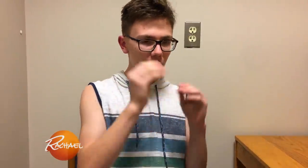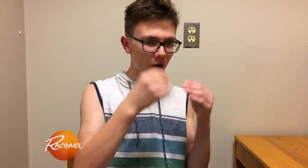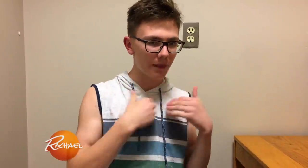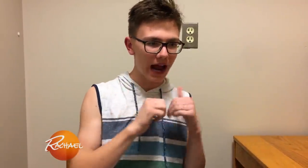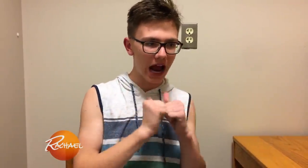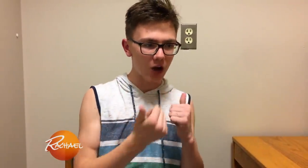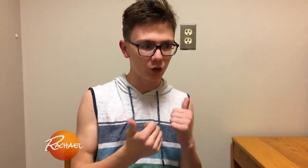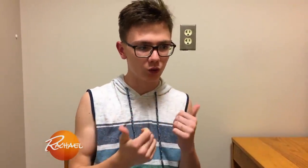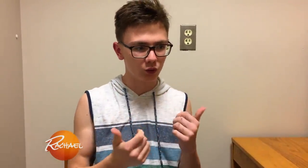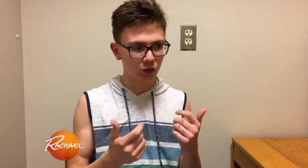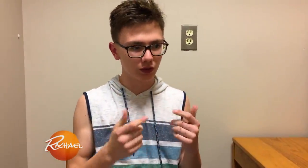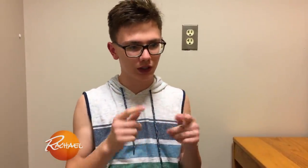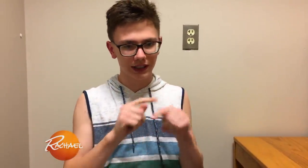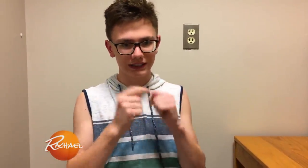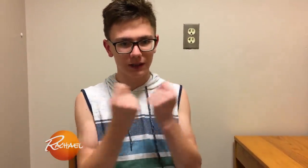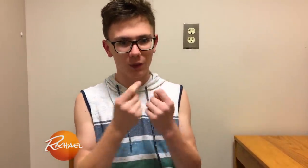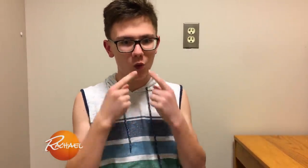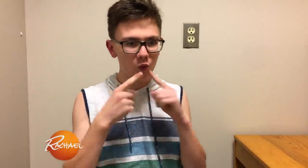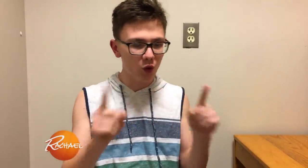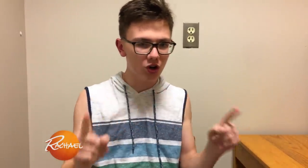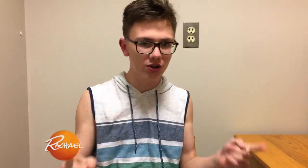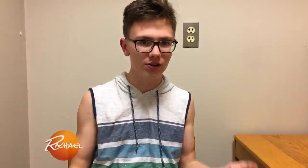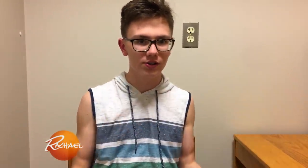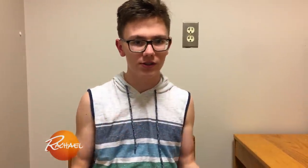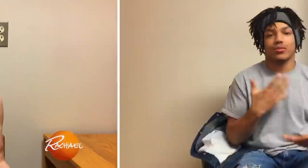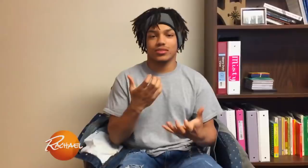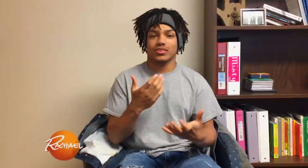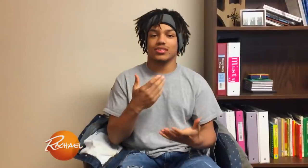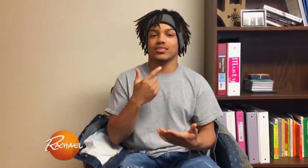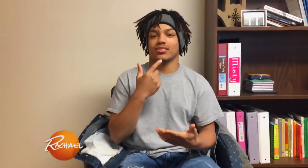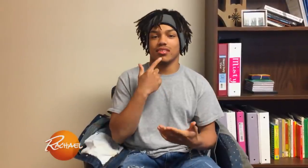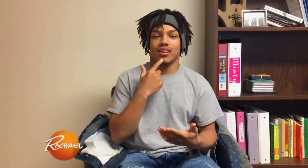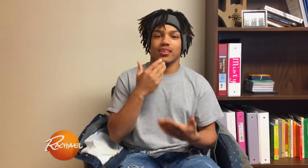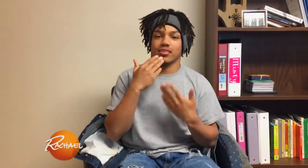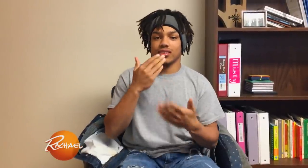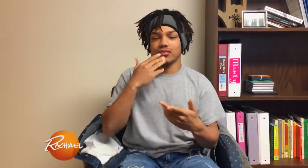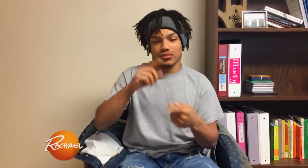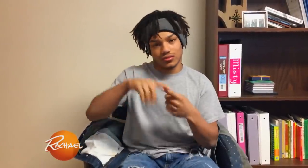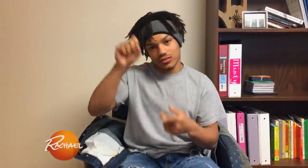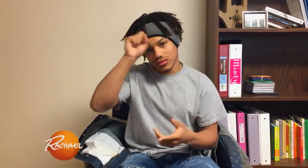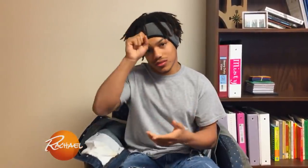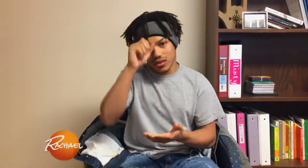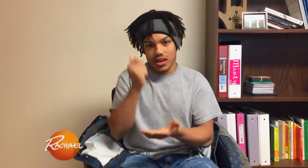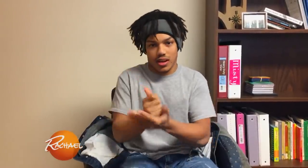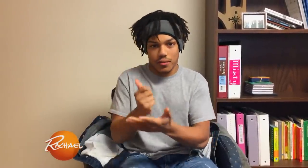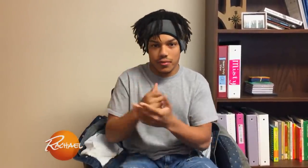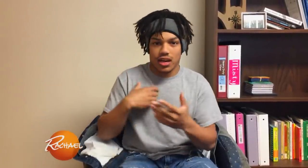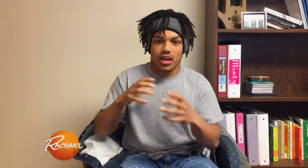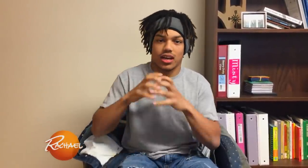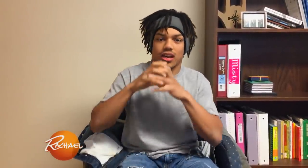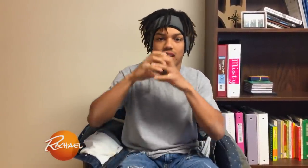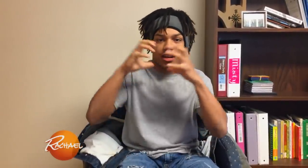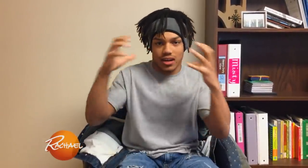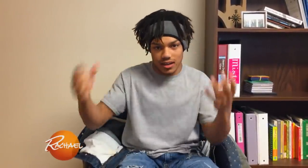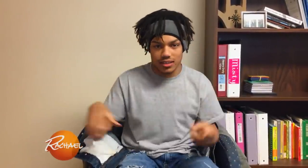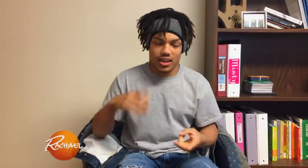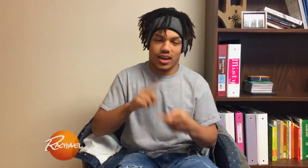that a team works together to be successful. I really want to say thank you so much.